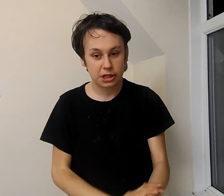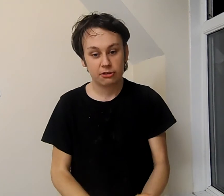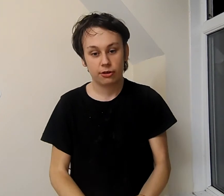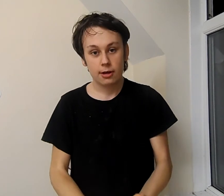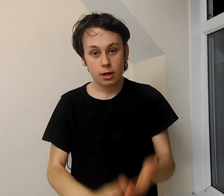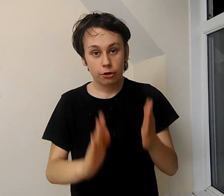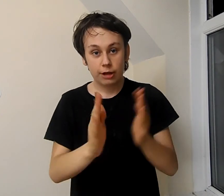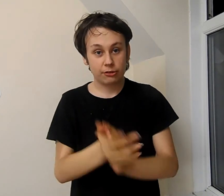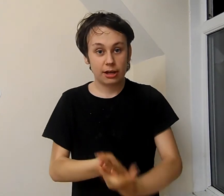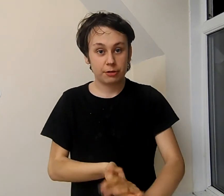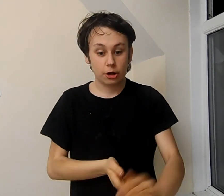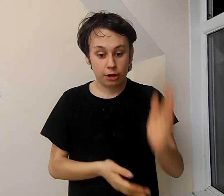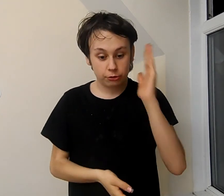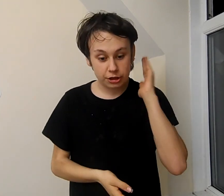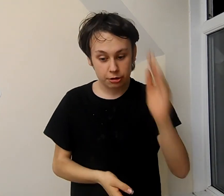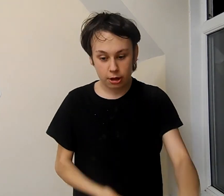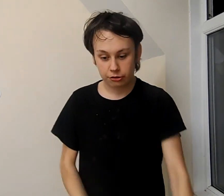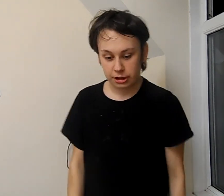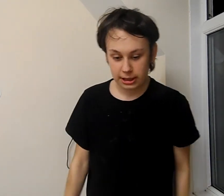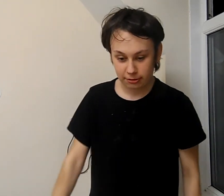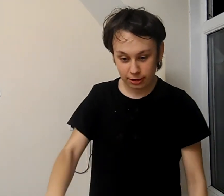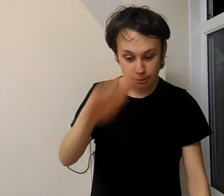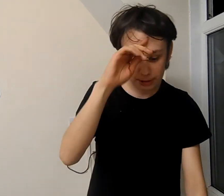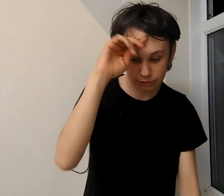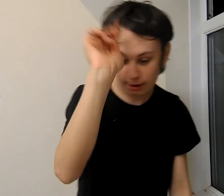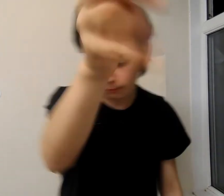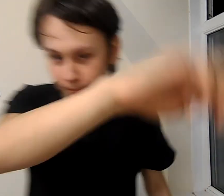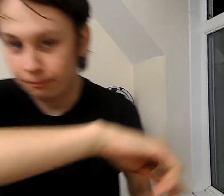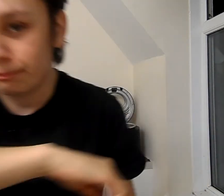nhs stay safe guys i'll see you guys in the next video peace out you